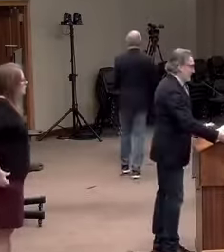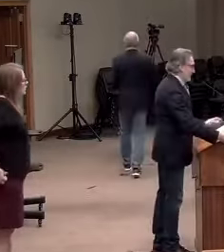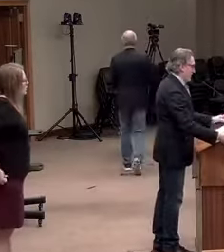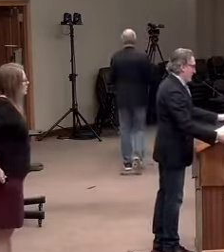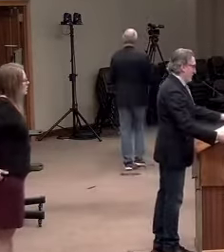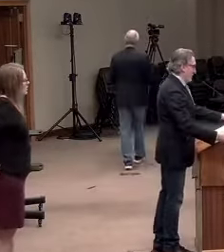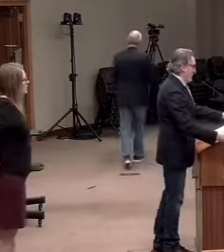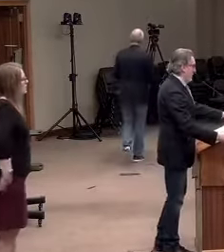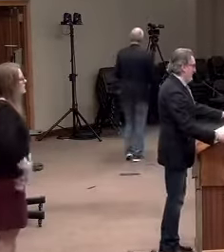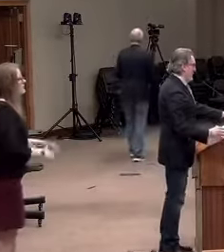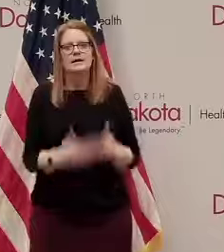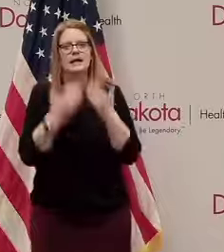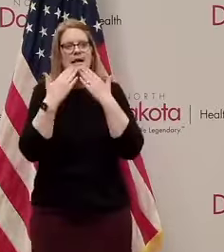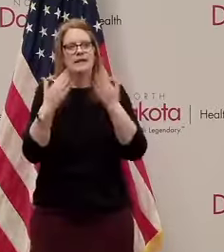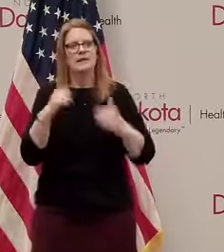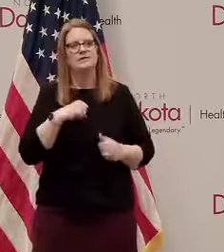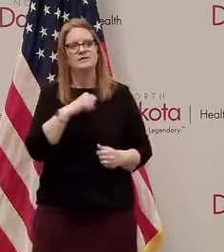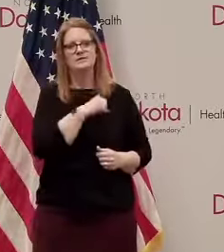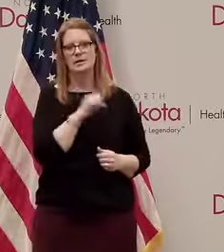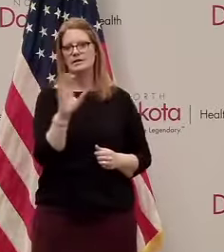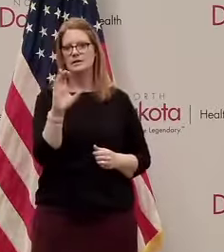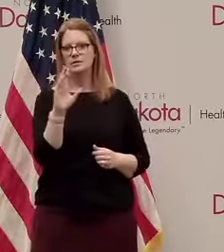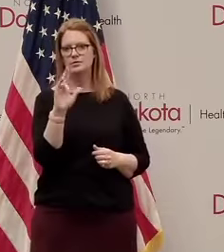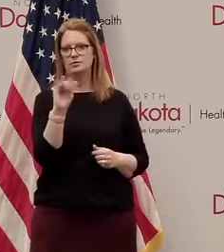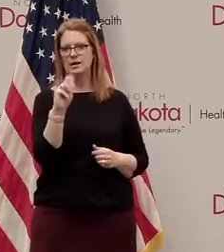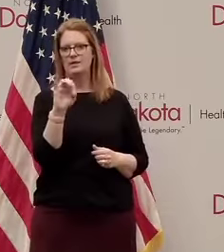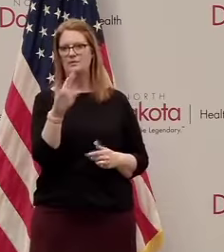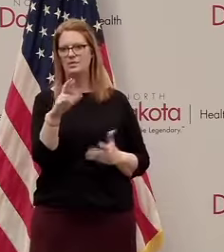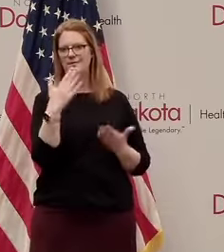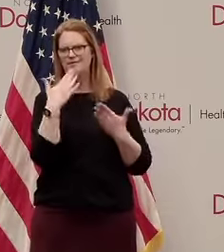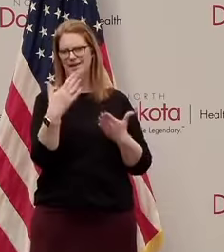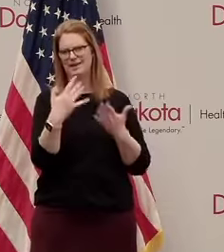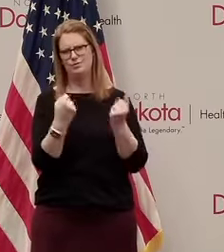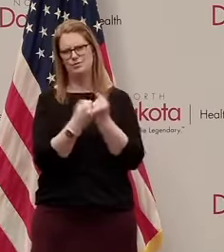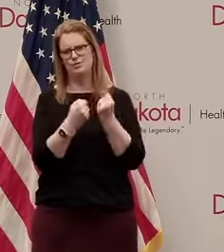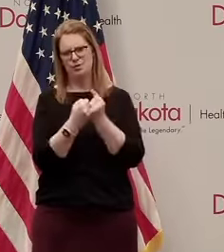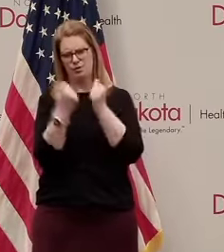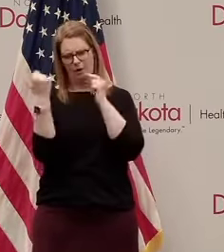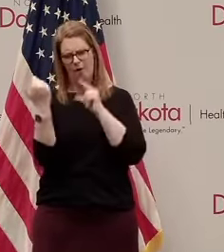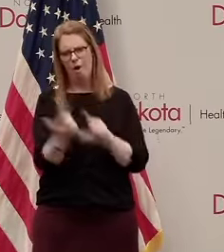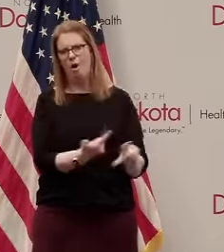thank you senator kramer and thank you again for fighting for uh all sectors of the north kota economy